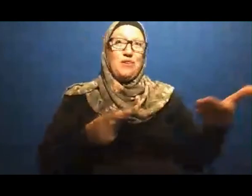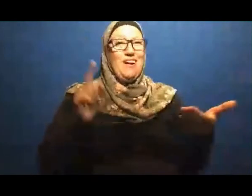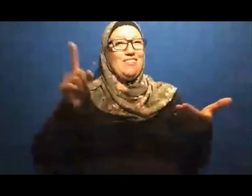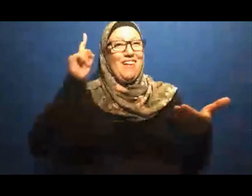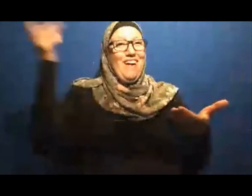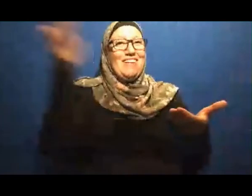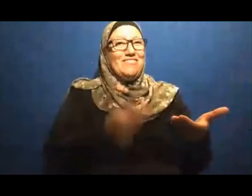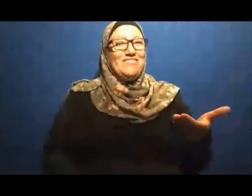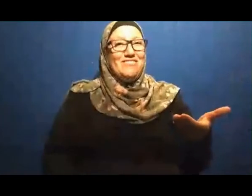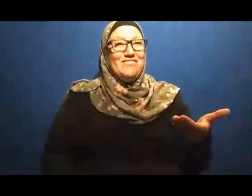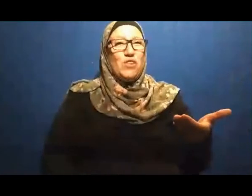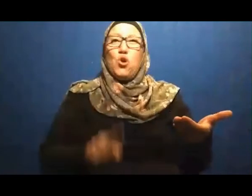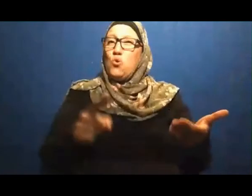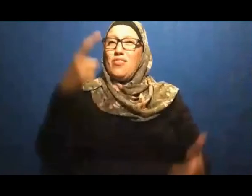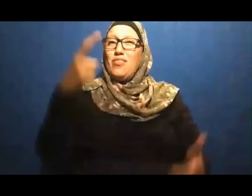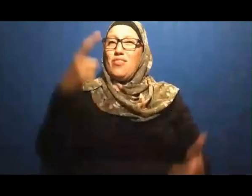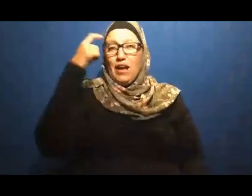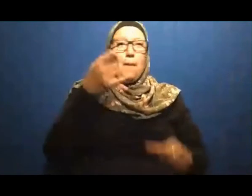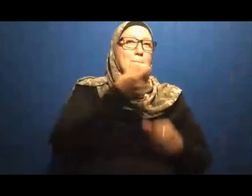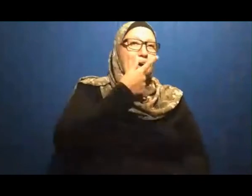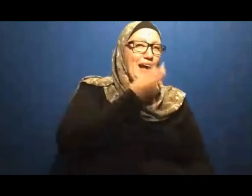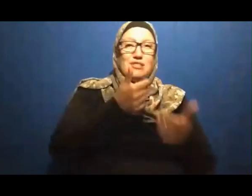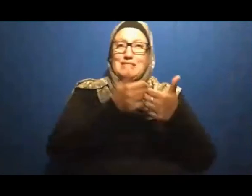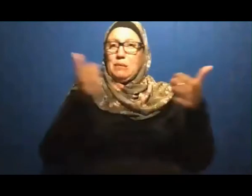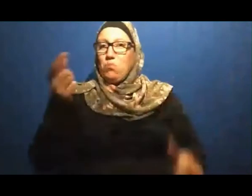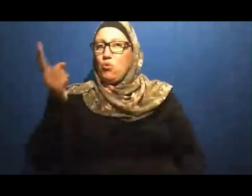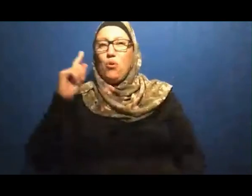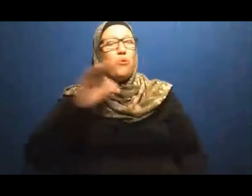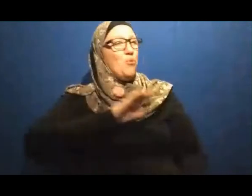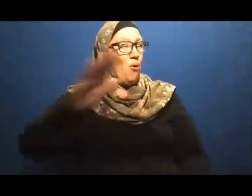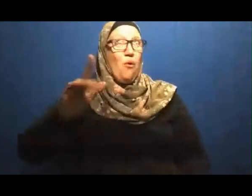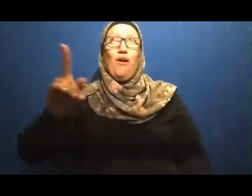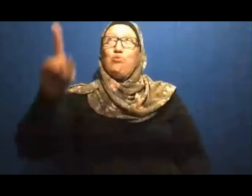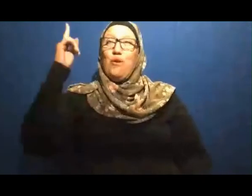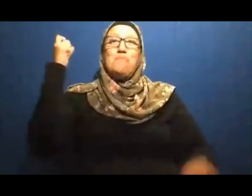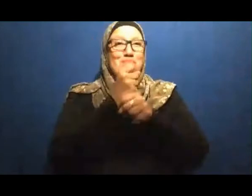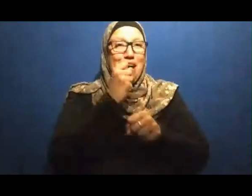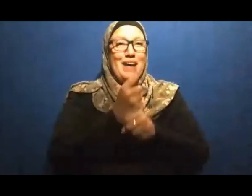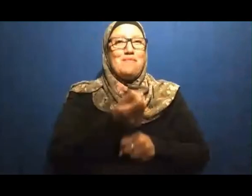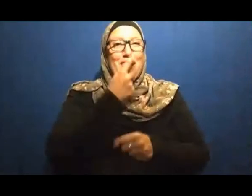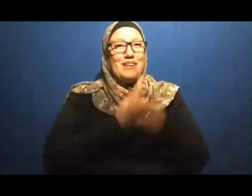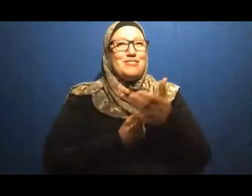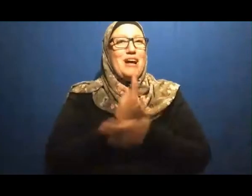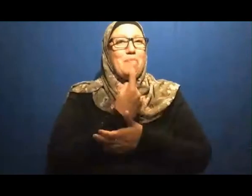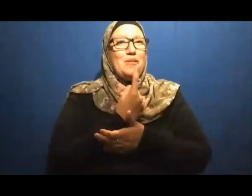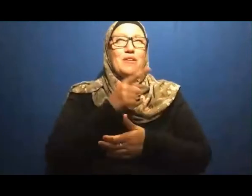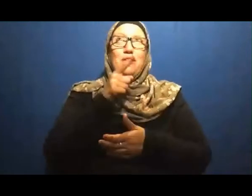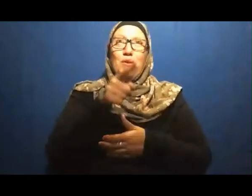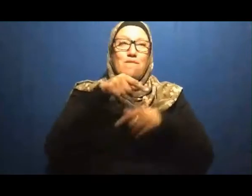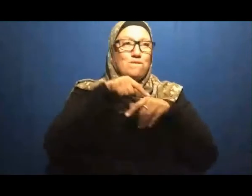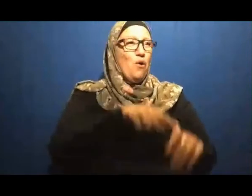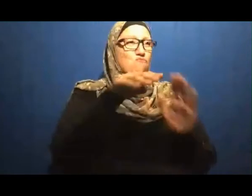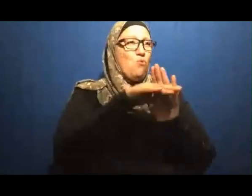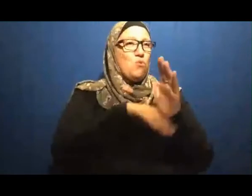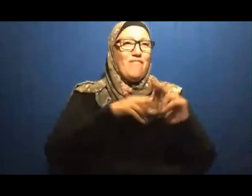separate From God Medication Is also From God So to Take medication To take Hygienic Rules You are Putting your Faith and Trust